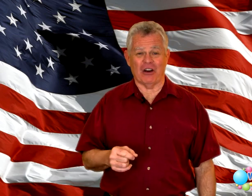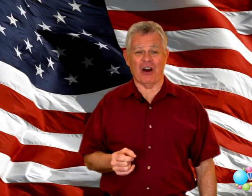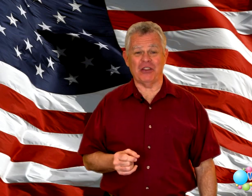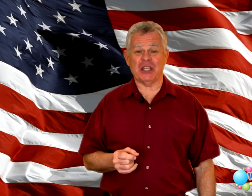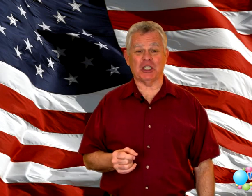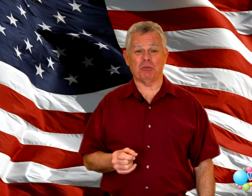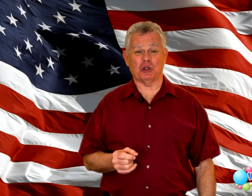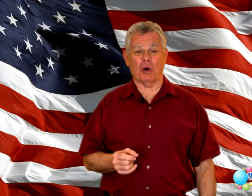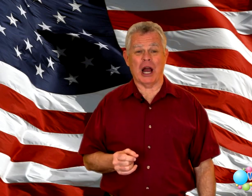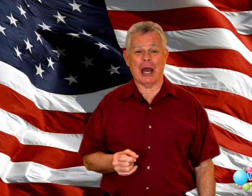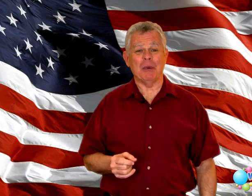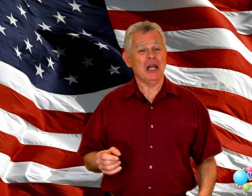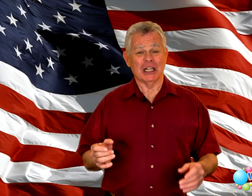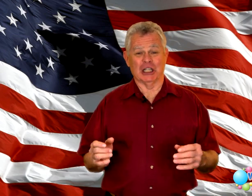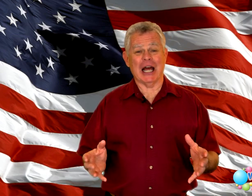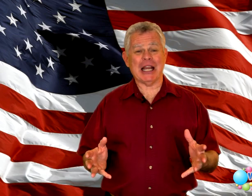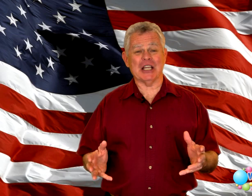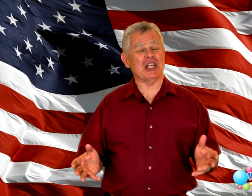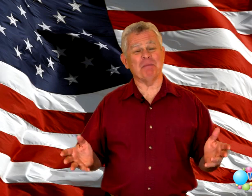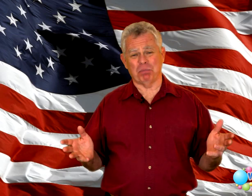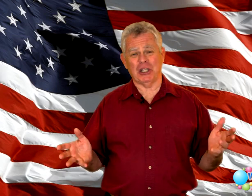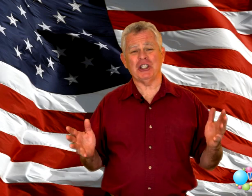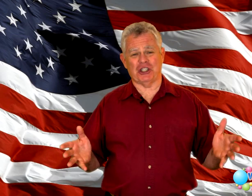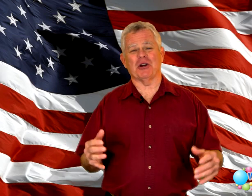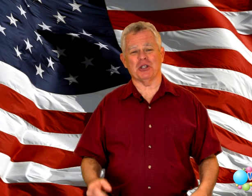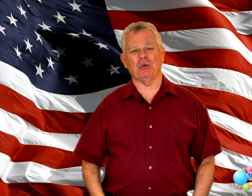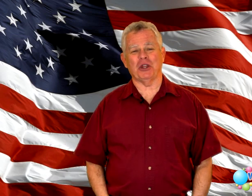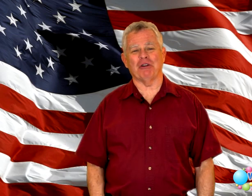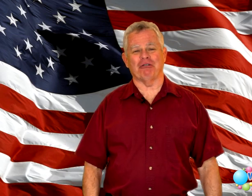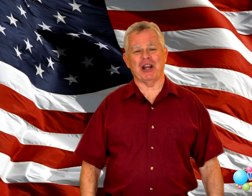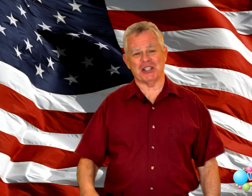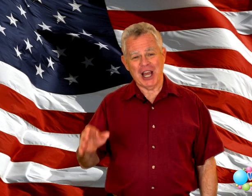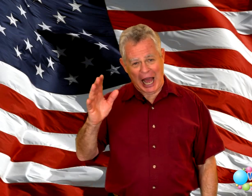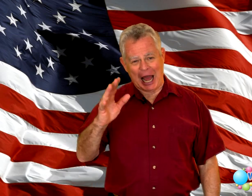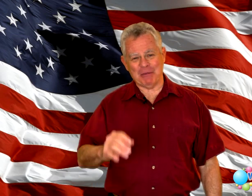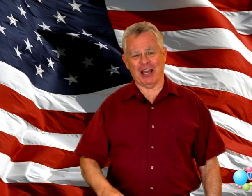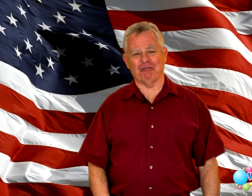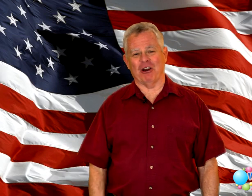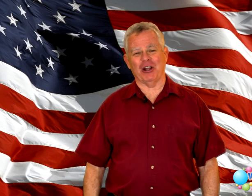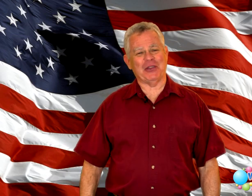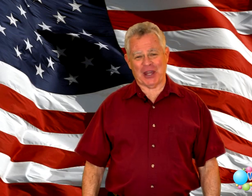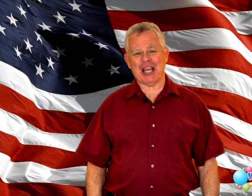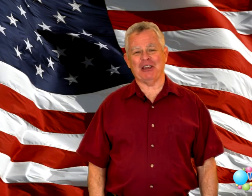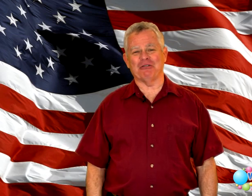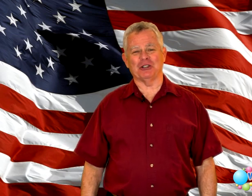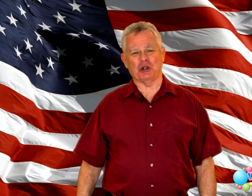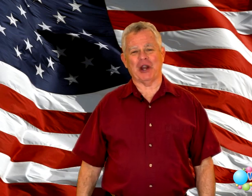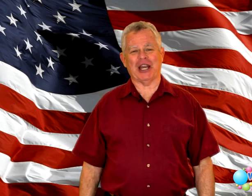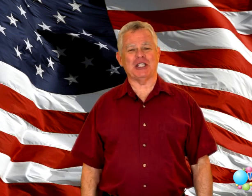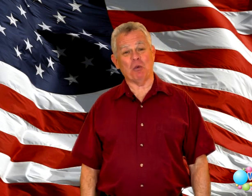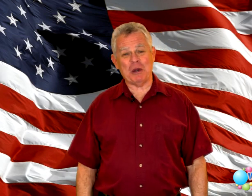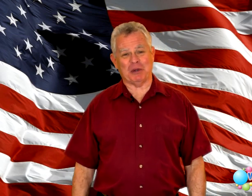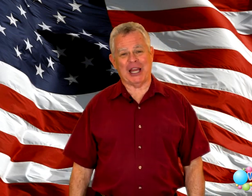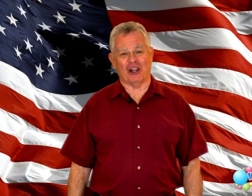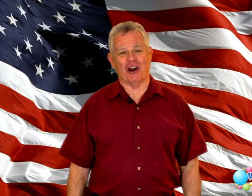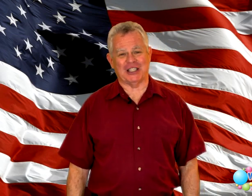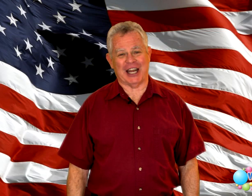on the subscribe, Like us and please share us with your friends. I'm Ken Frawley. Thank you for joining us at We Play Along today.